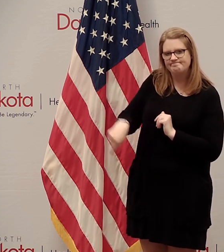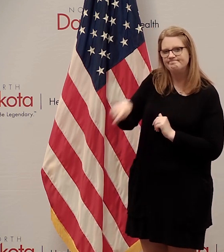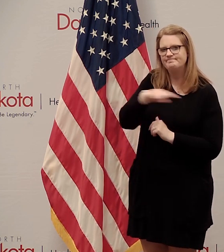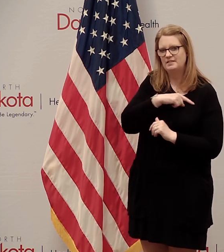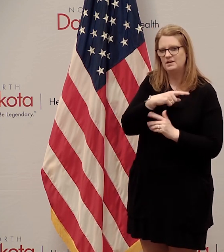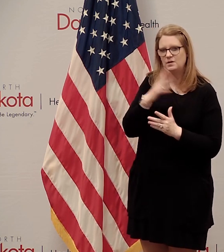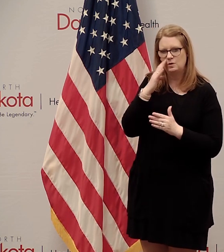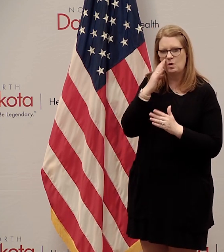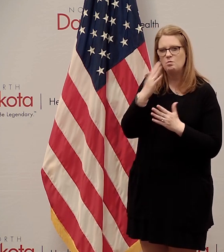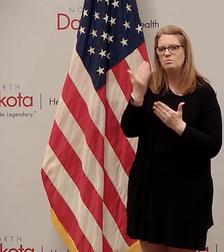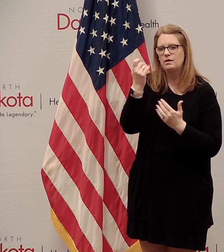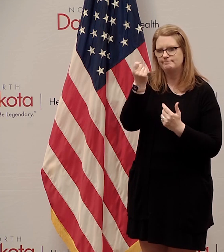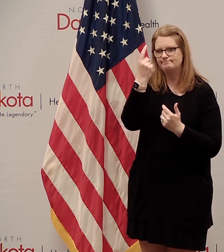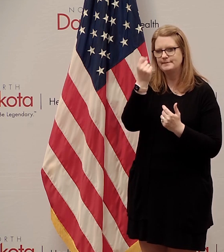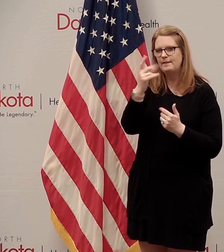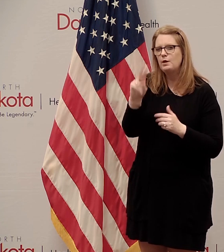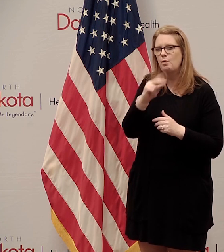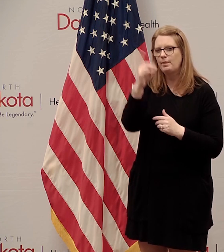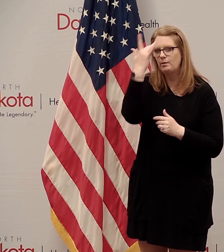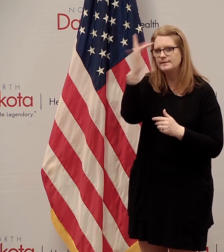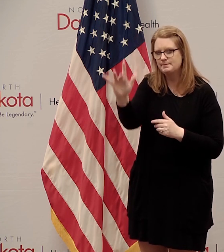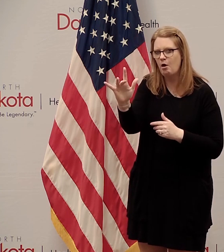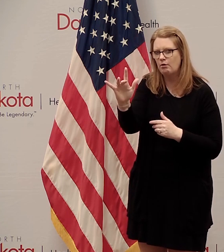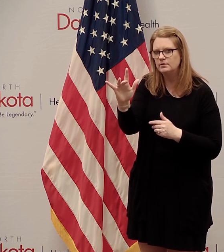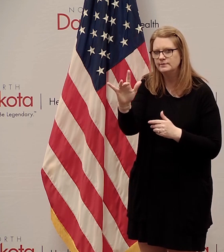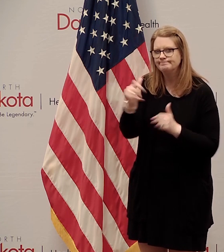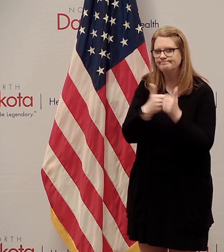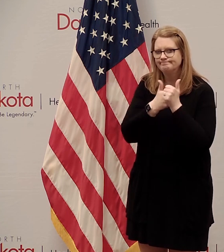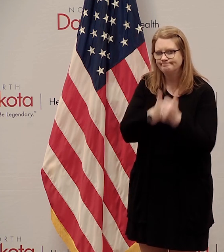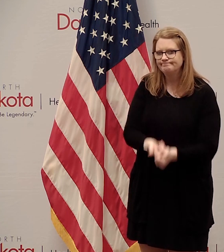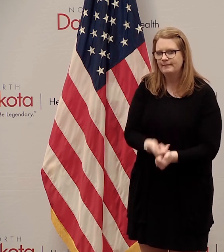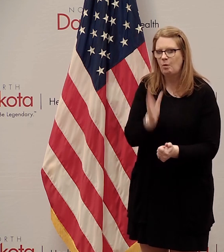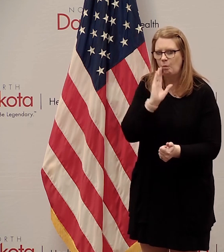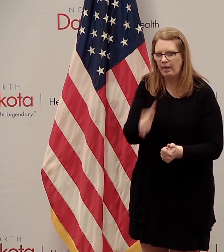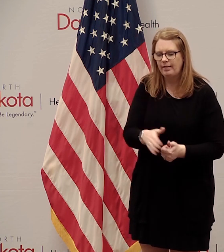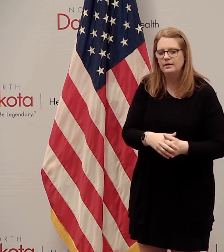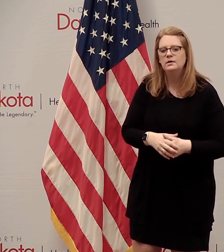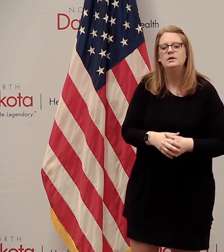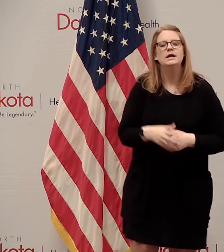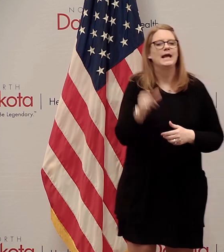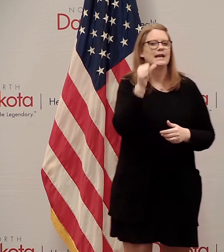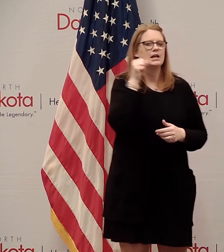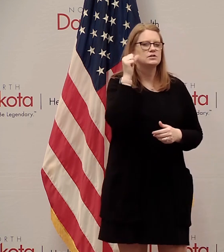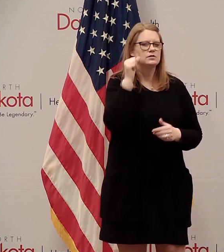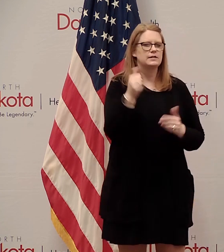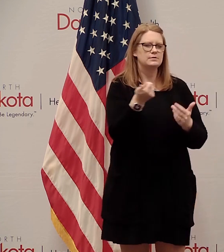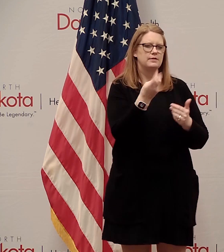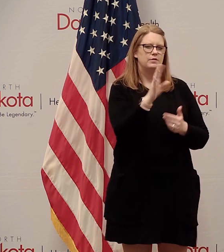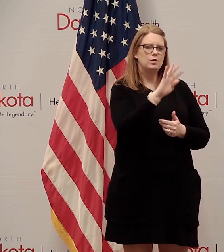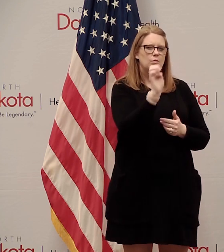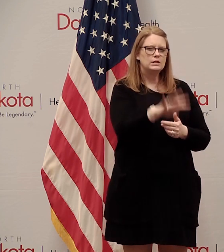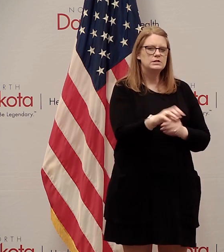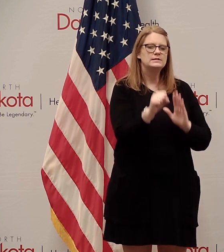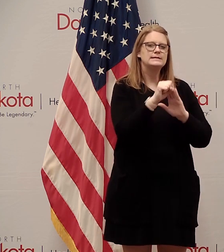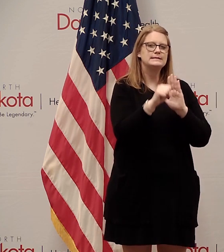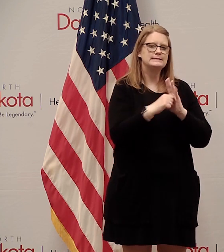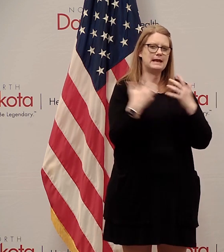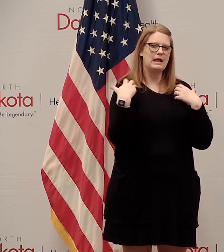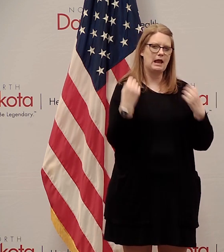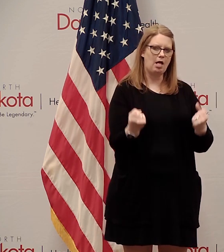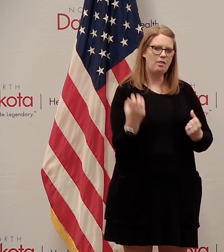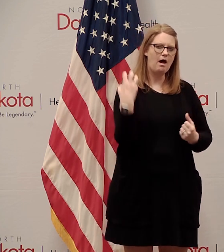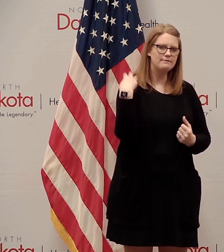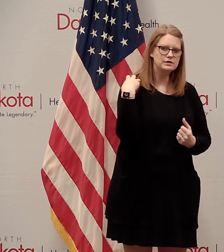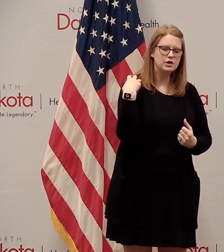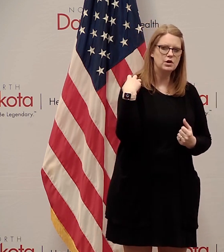approach but to clarify also because there was questions yesterday the state health officer under the authority